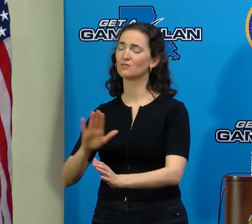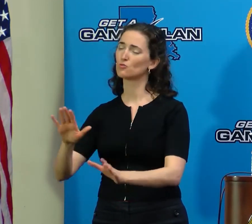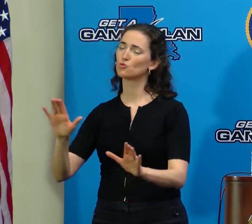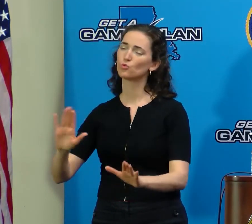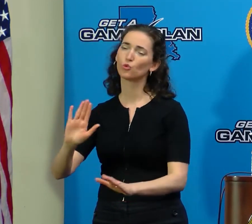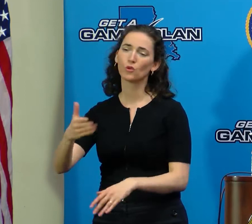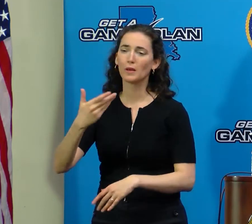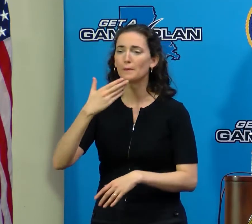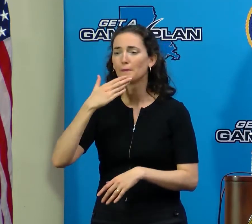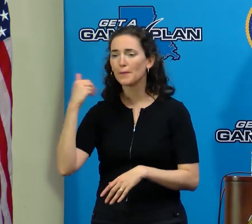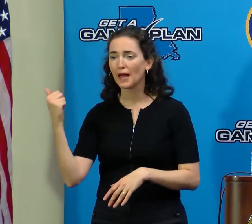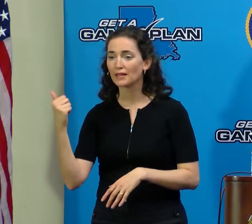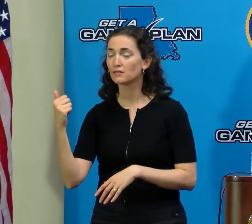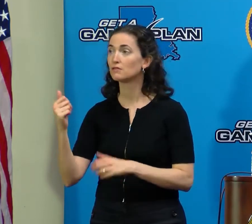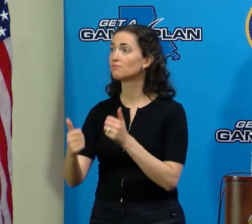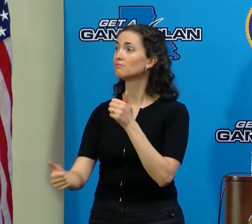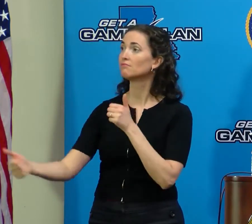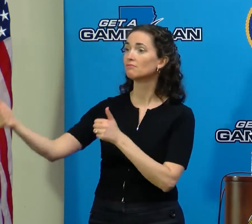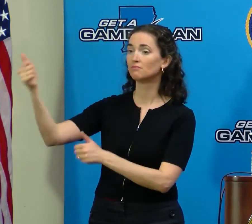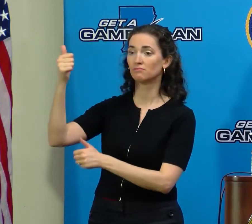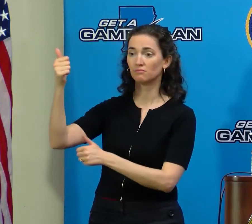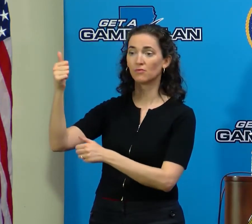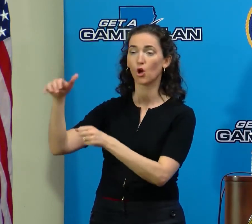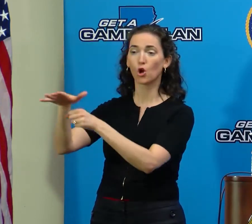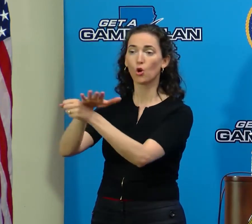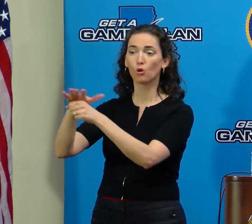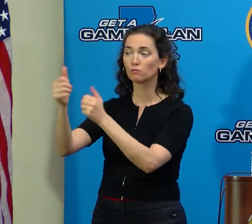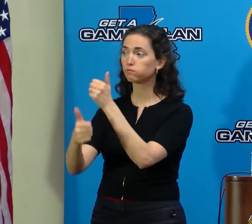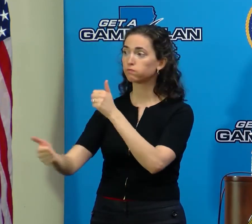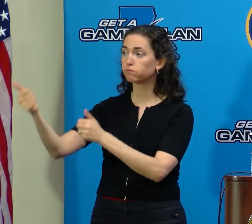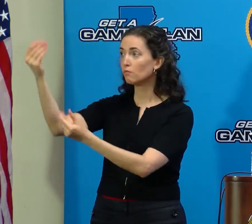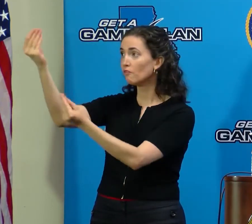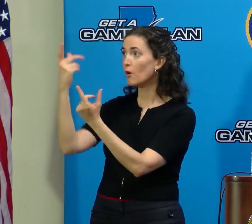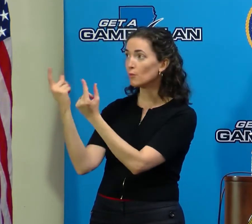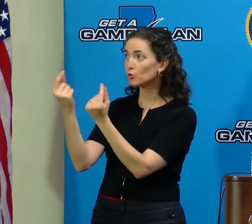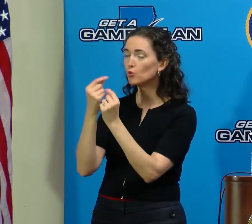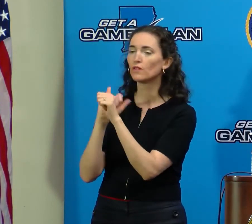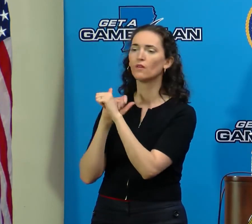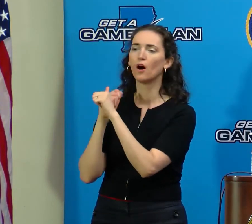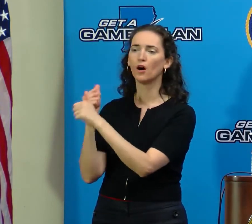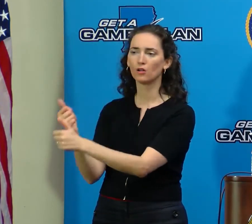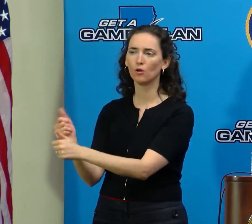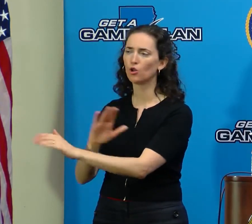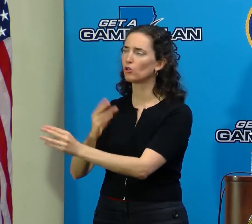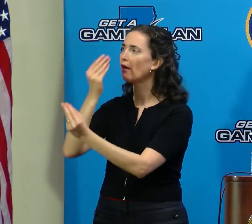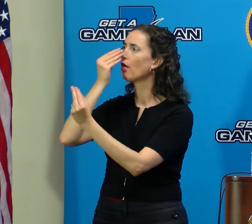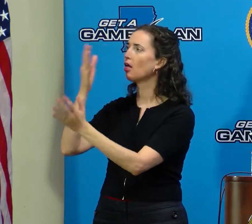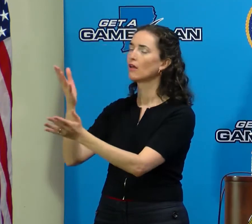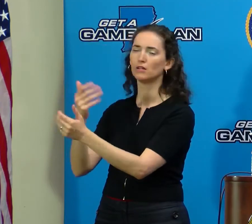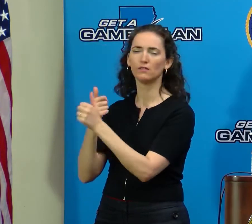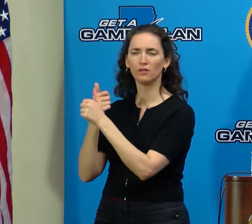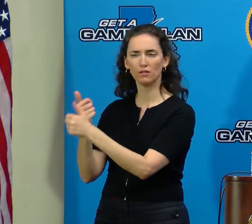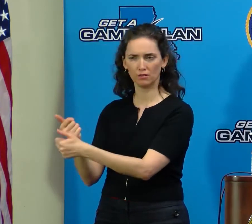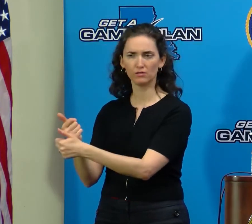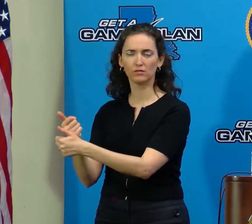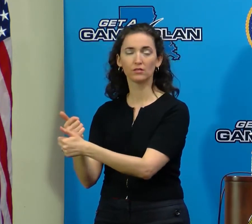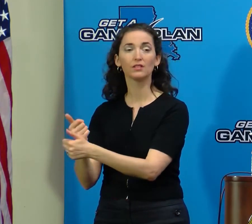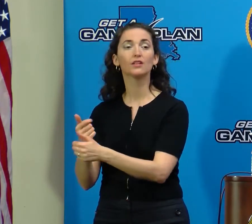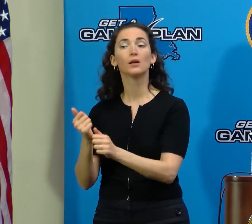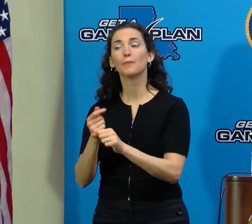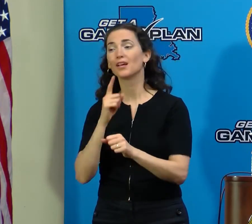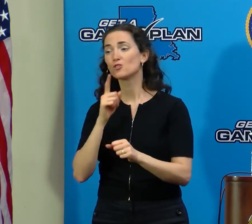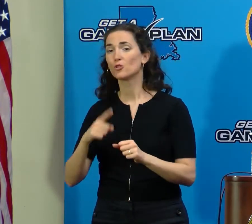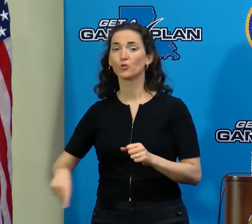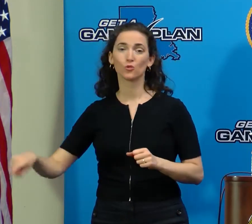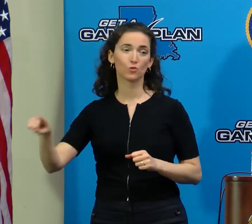to follow the guidance that you're given from your local officials. Make sure you are aware of and